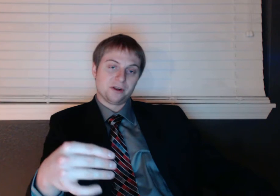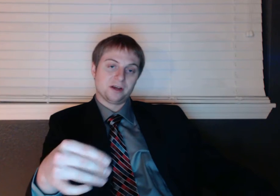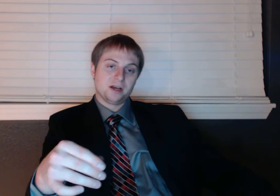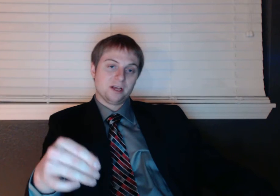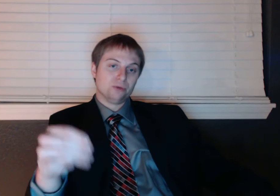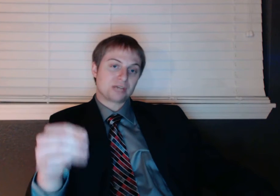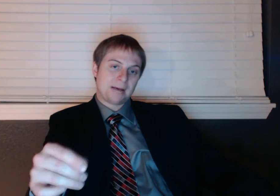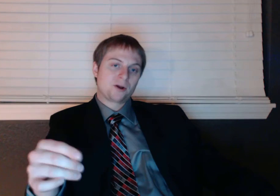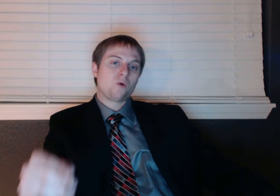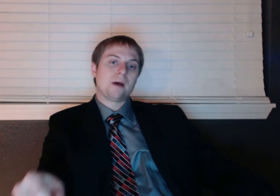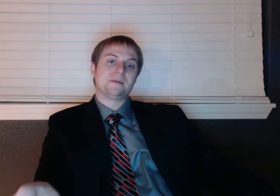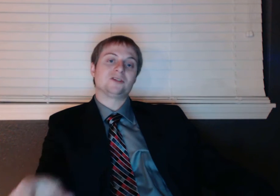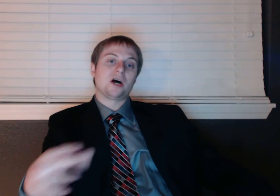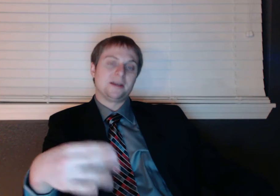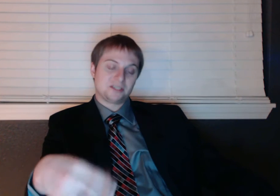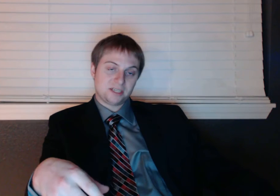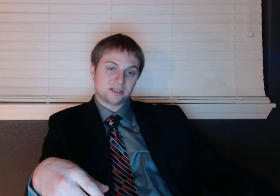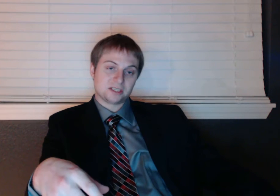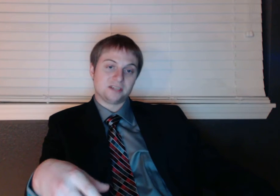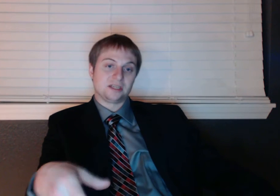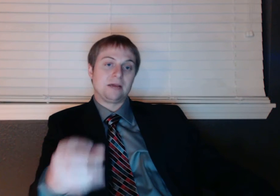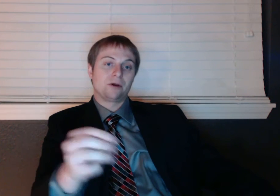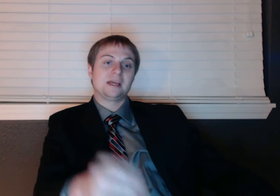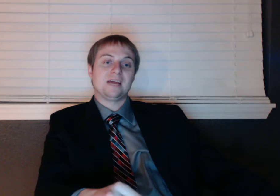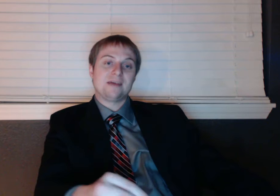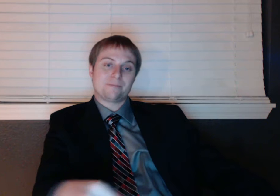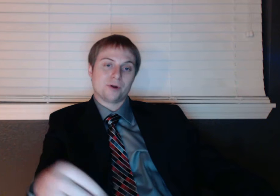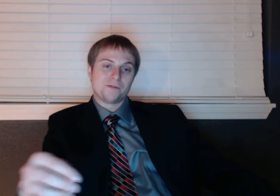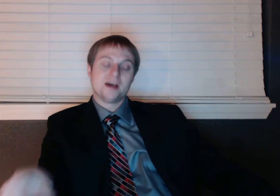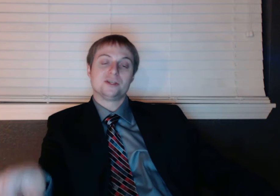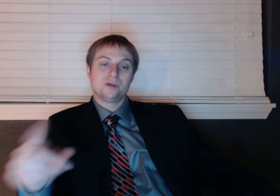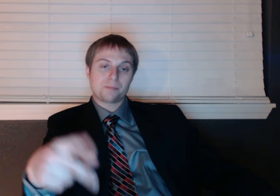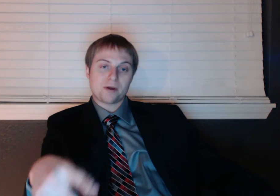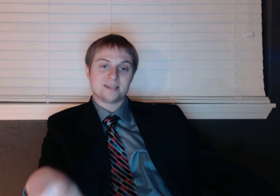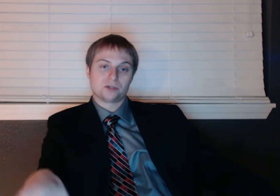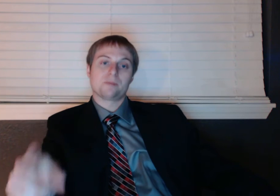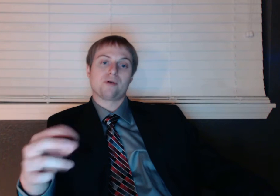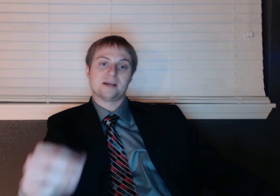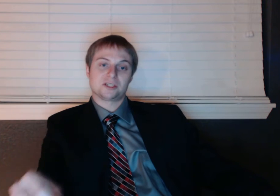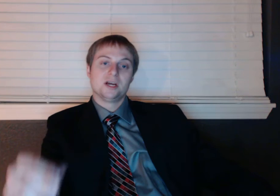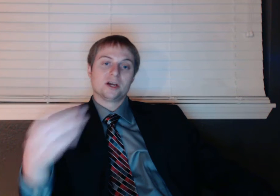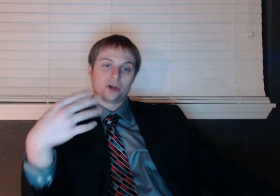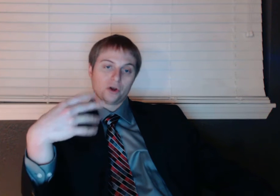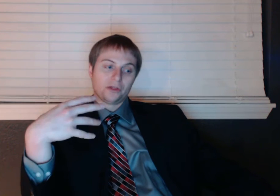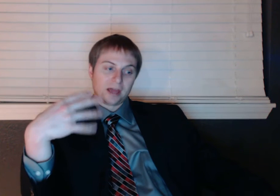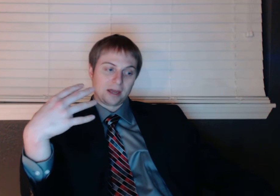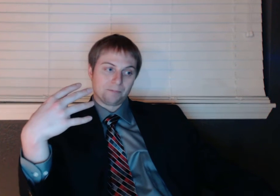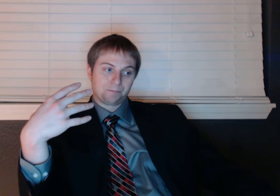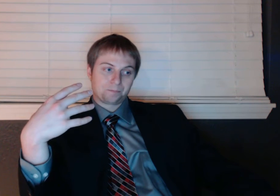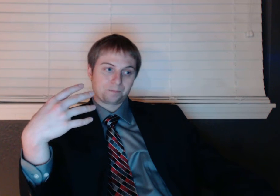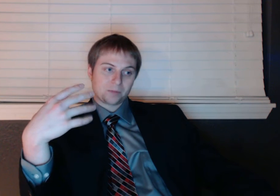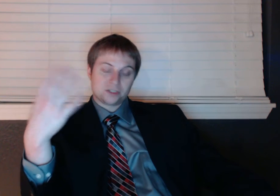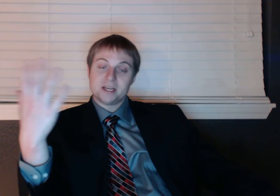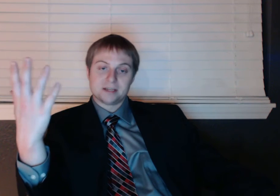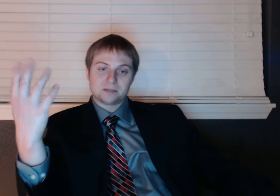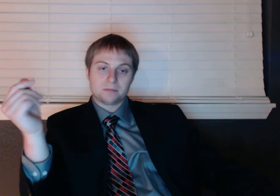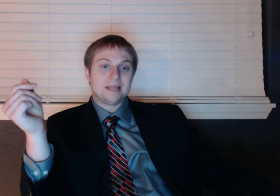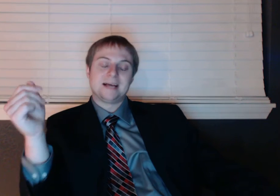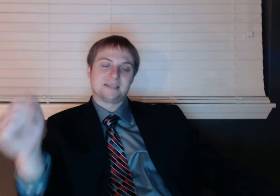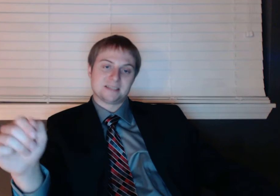Syria used chemical weapons on his citizens and they were going to give that proof to the press so the press could then see it. And that